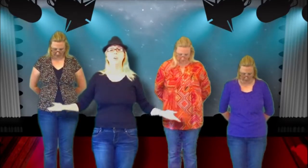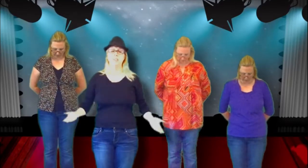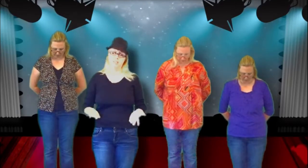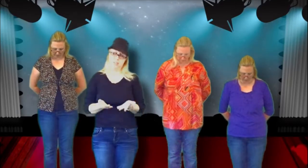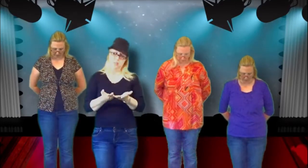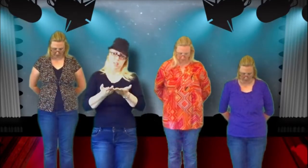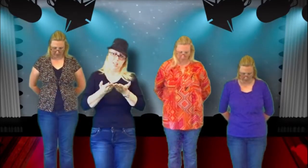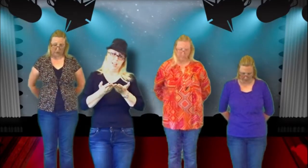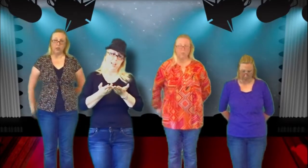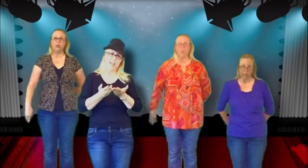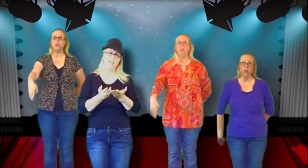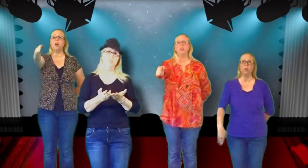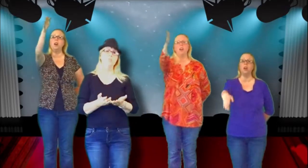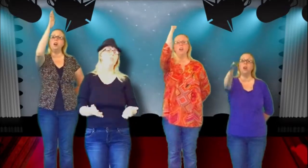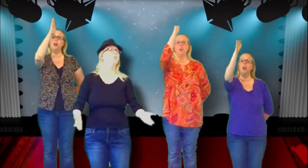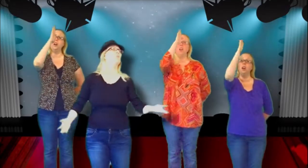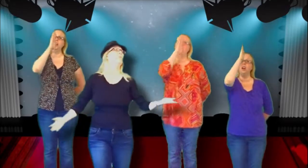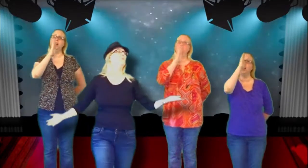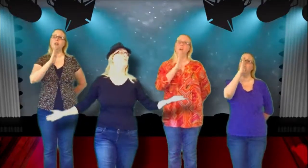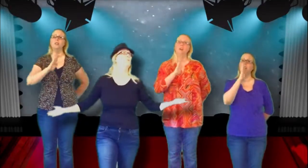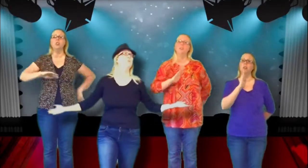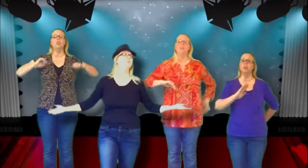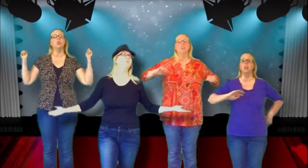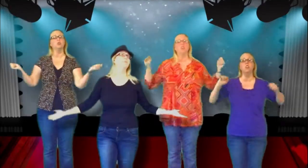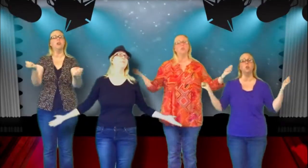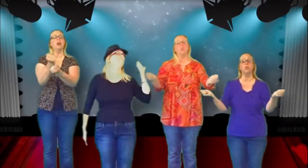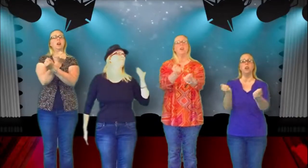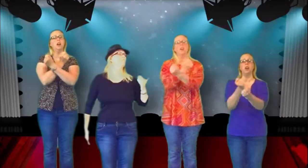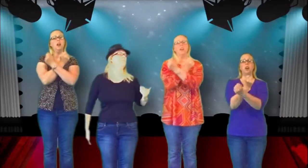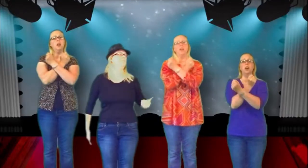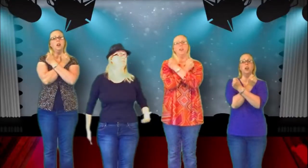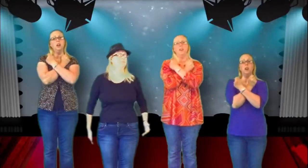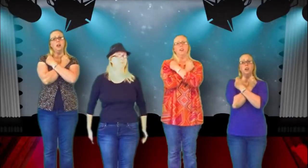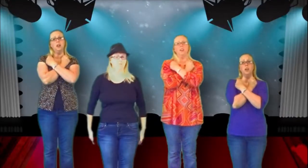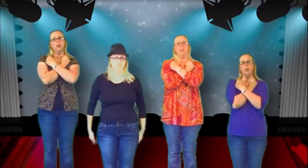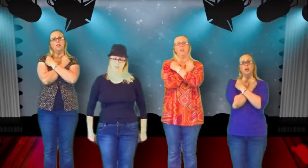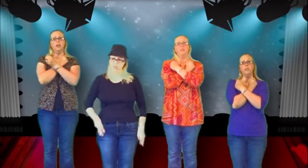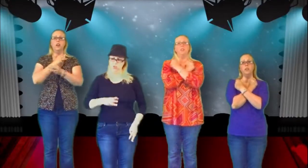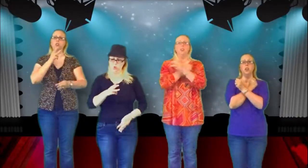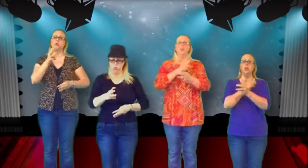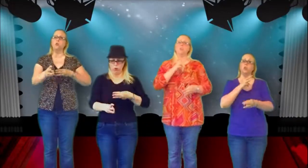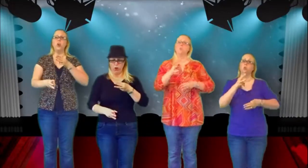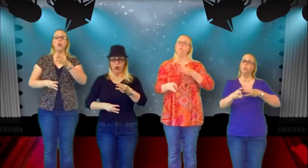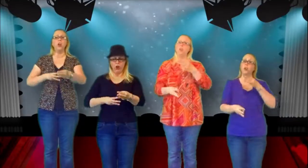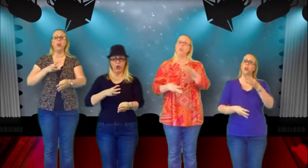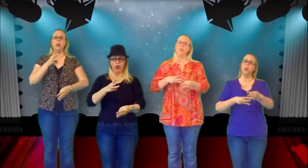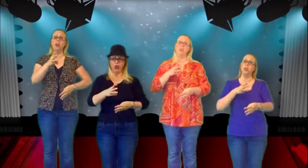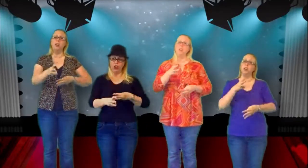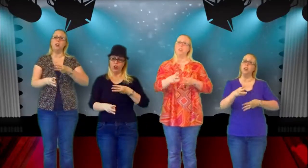but see what He can So love the world